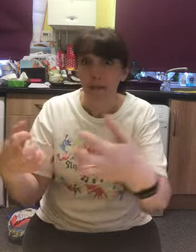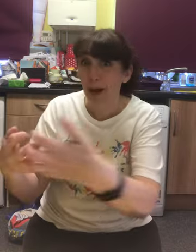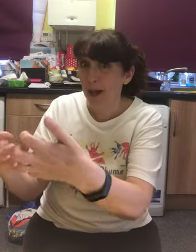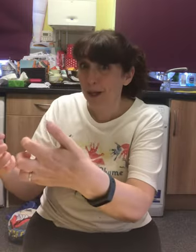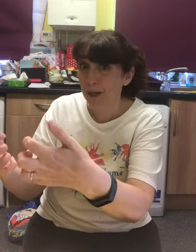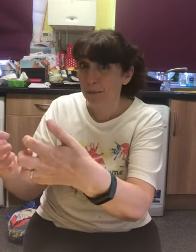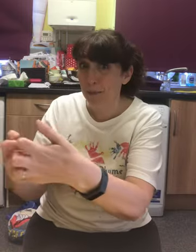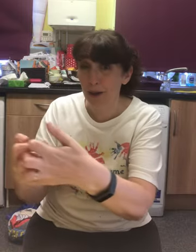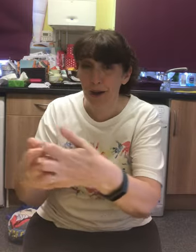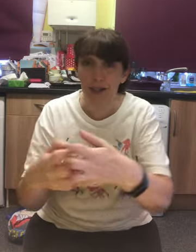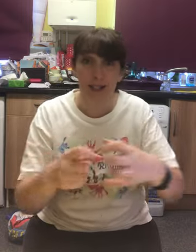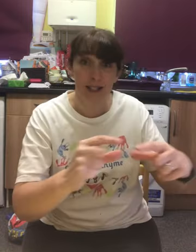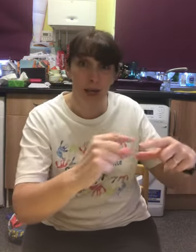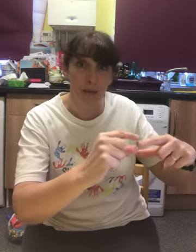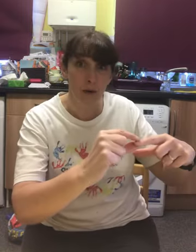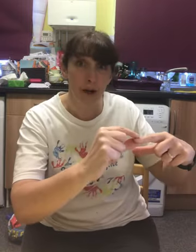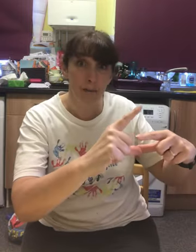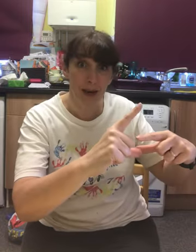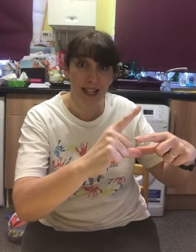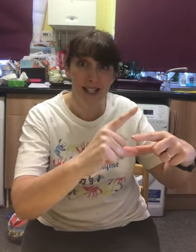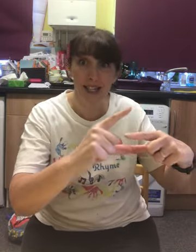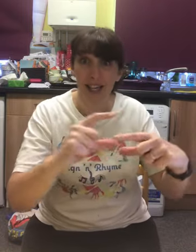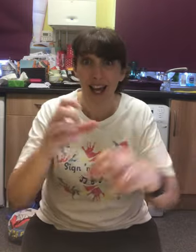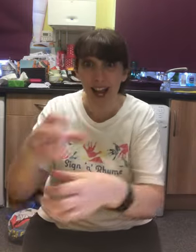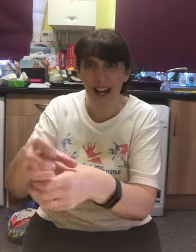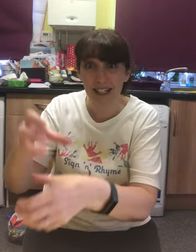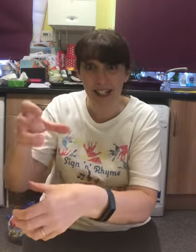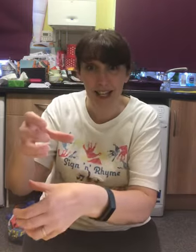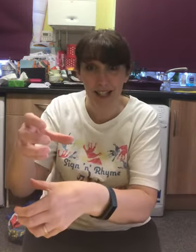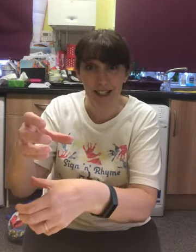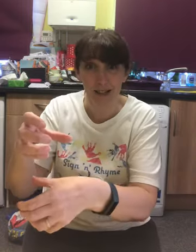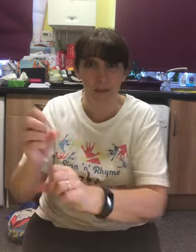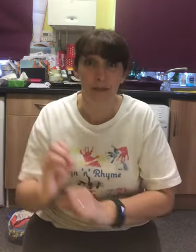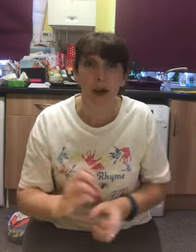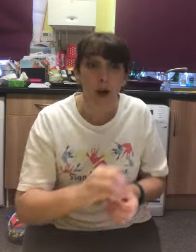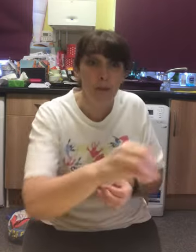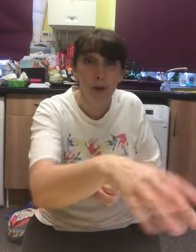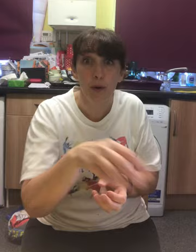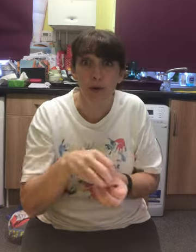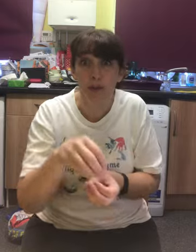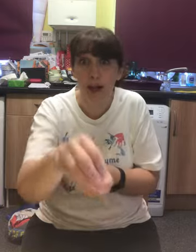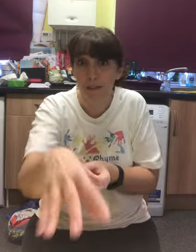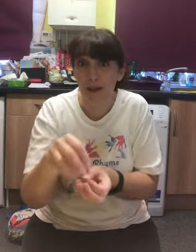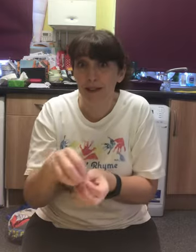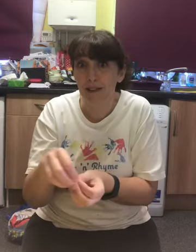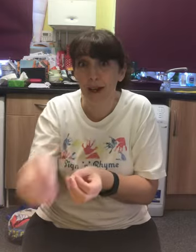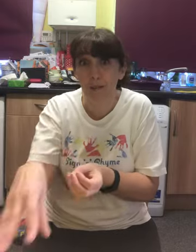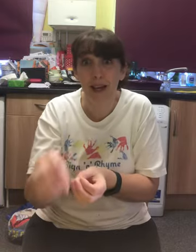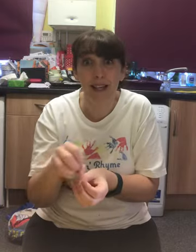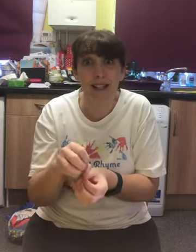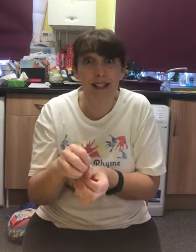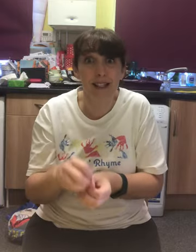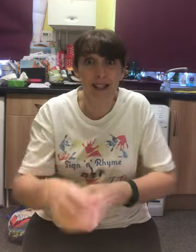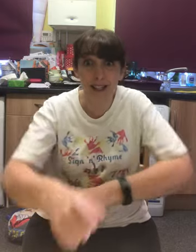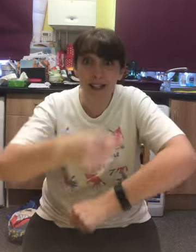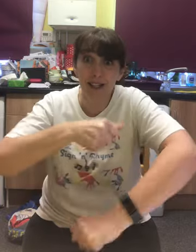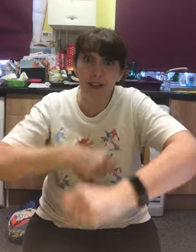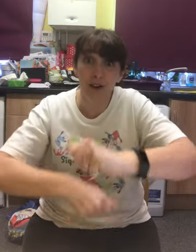paper. Separate plastic and tin. Put them in their places in the